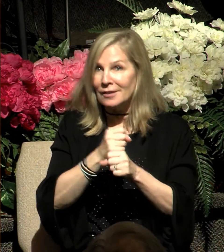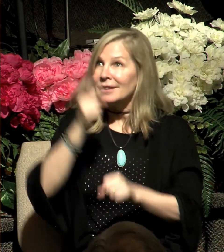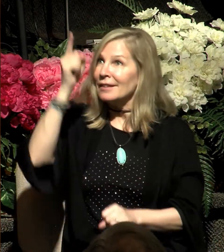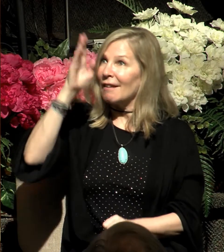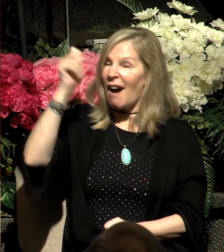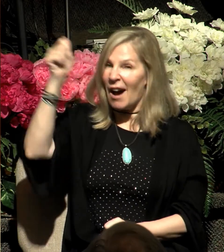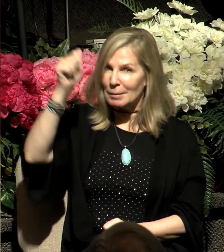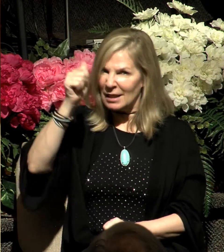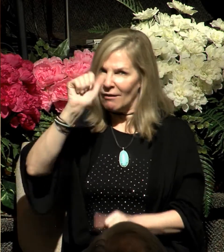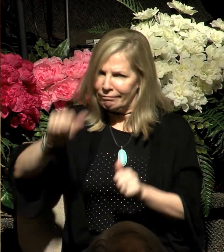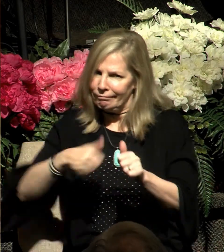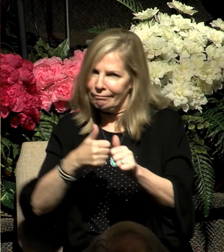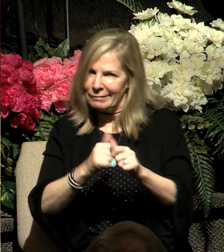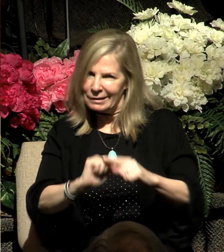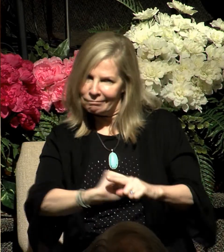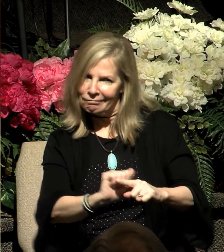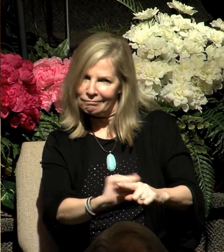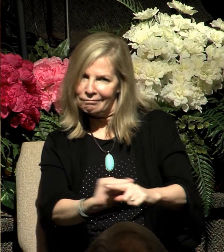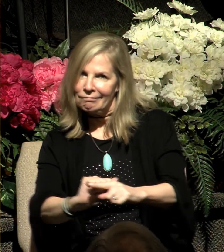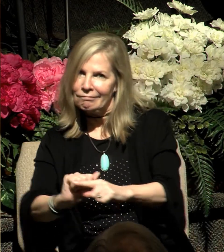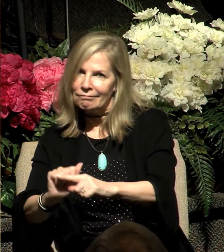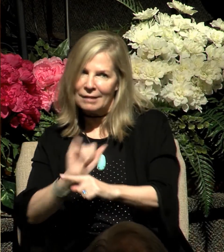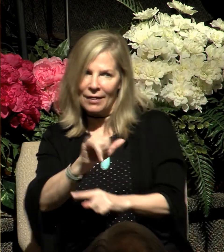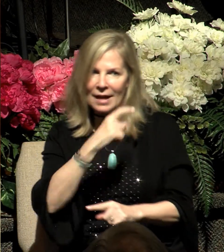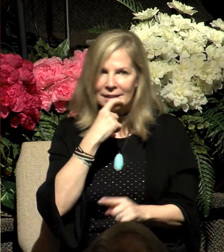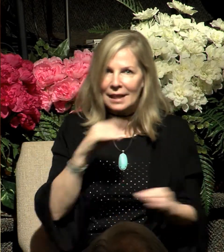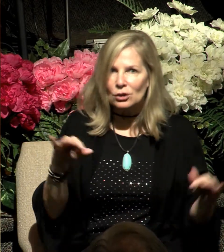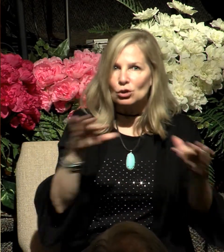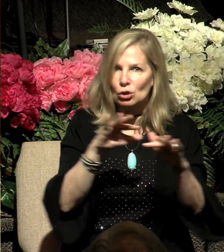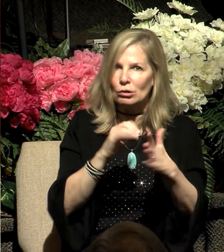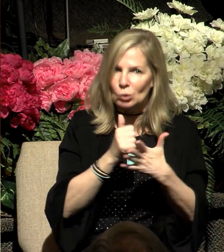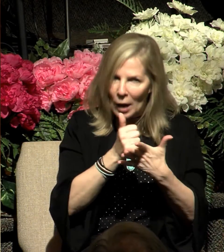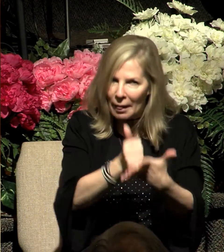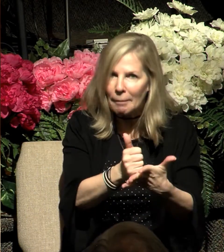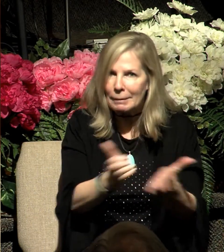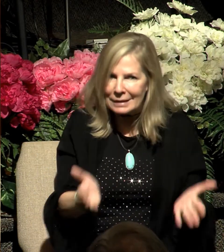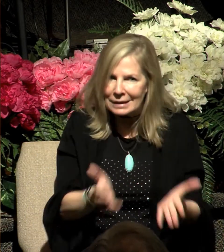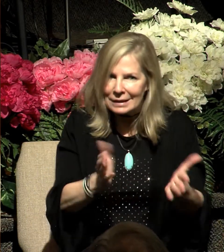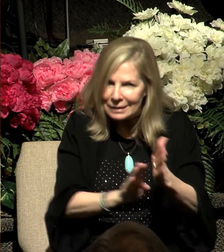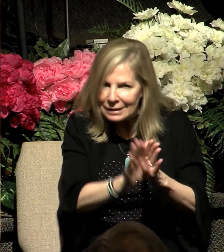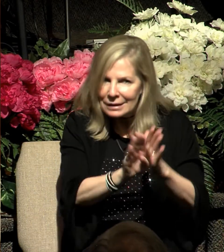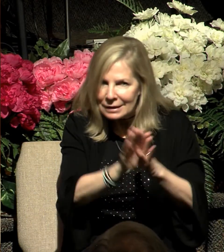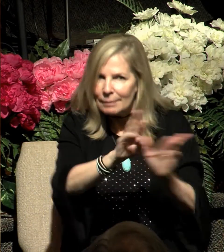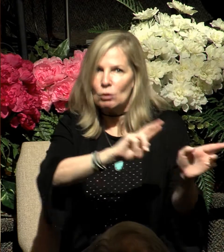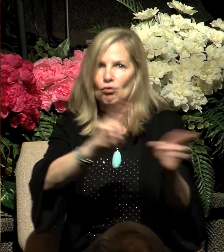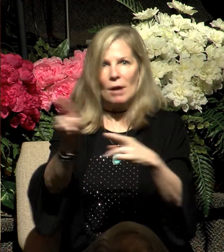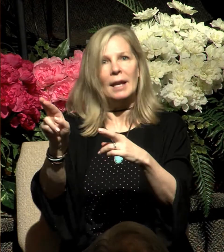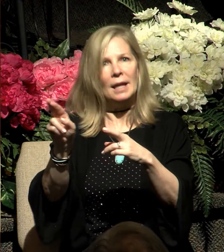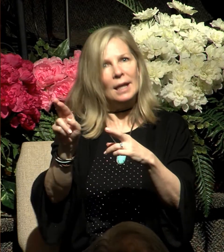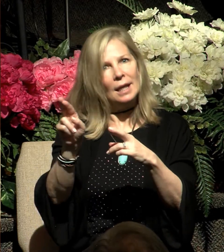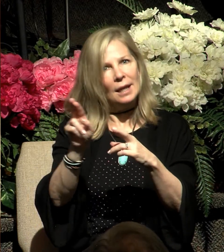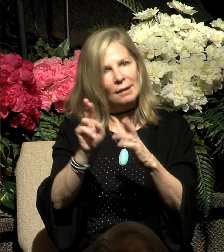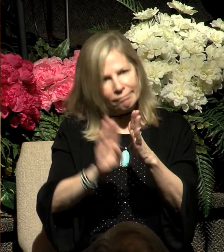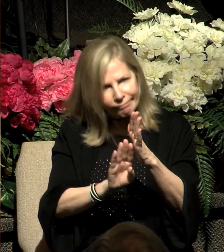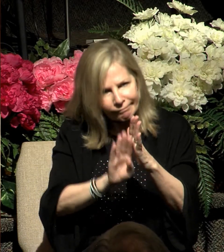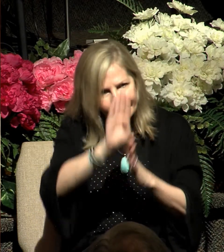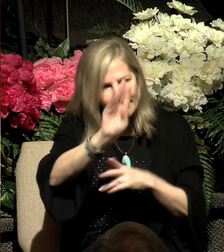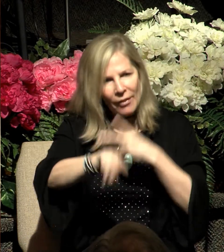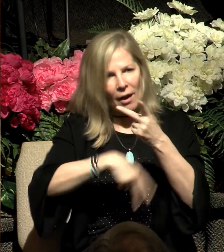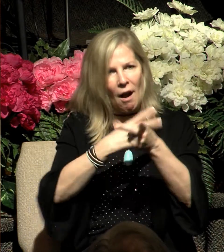training in the desert to get Moses ready, by making him into the kind of man, the kind of man of God,